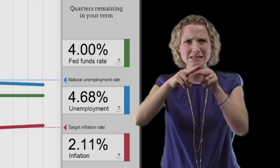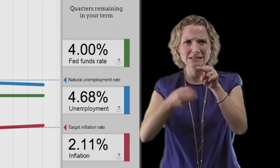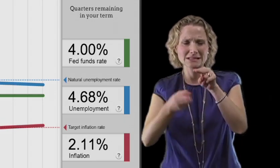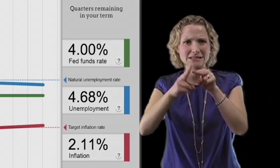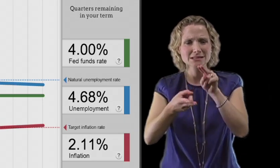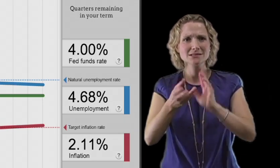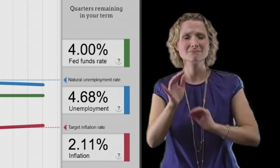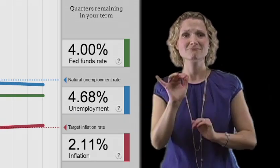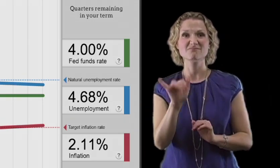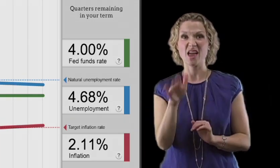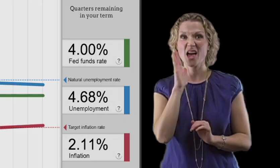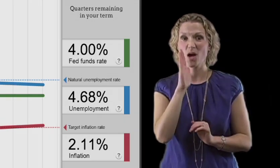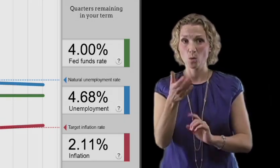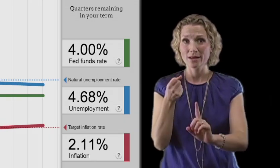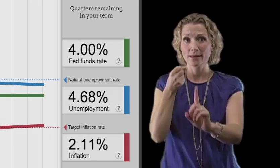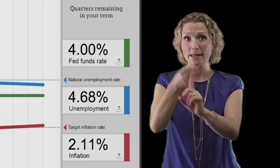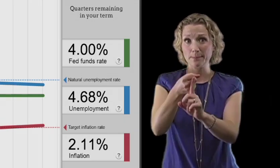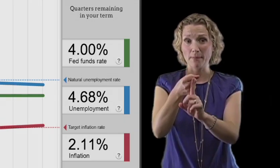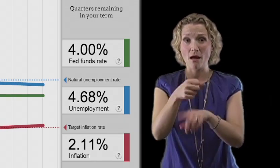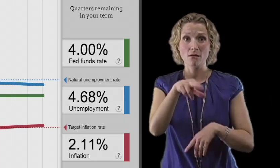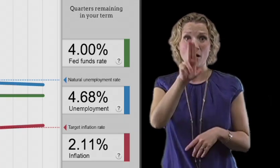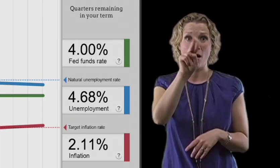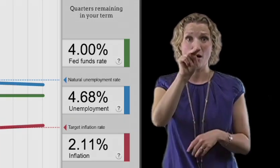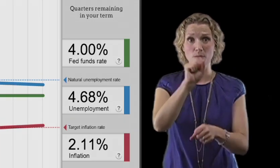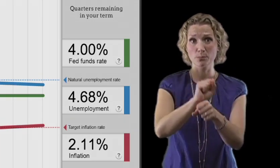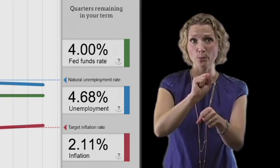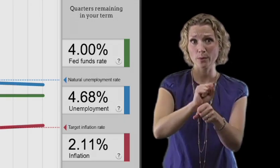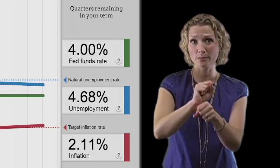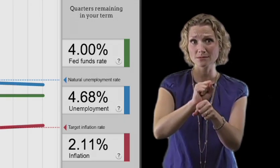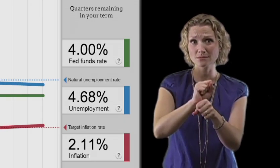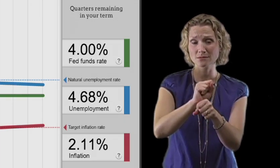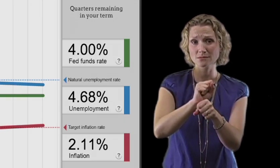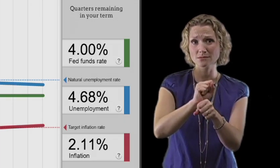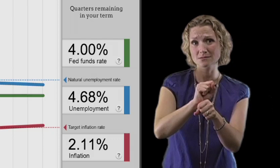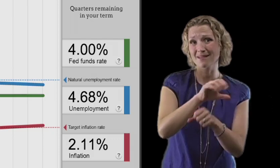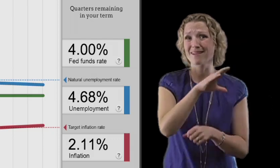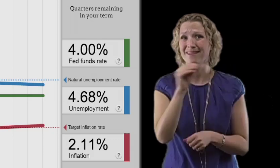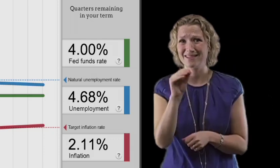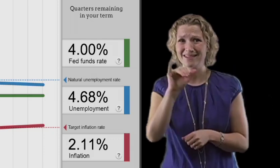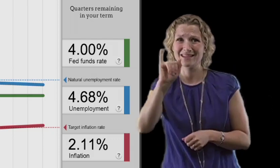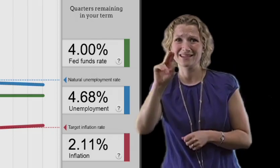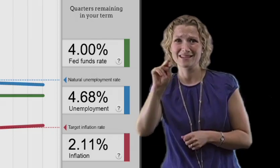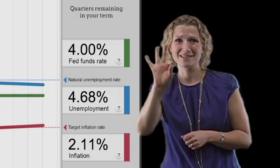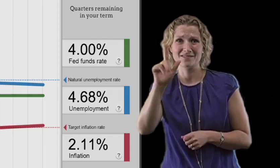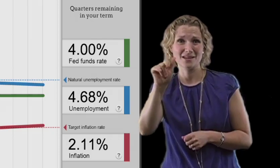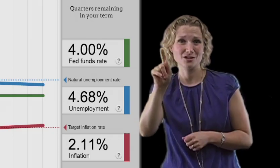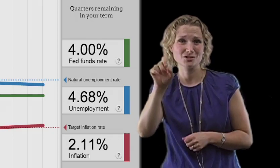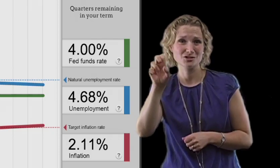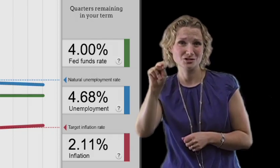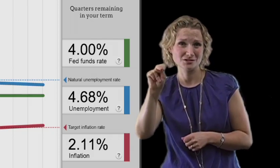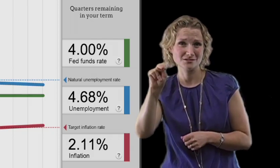As they increase or decrease that rate, it will impact both unemployment and inflation.